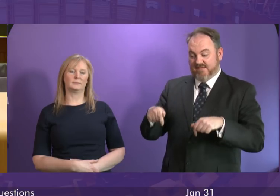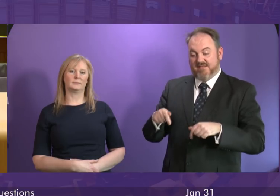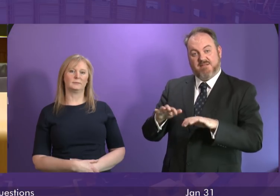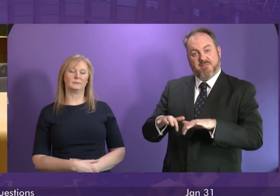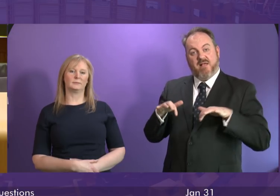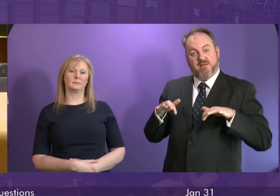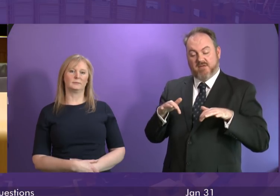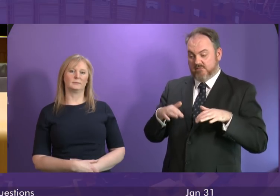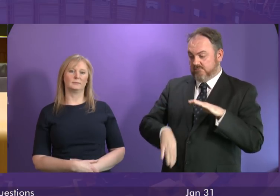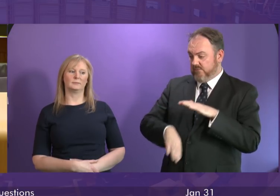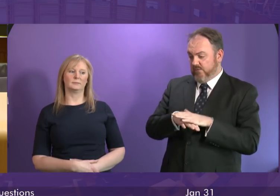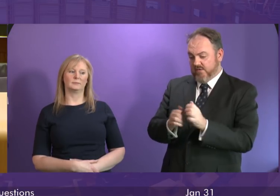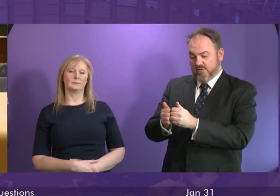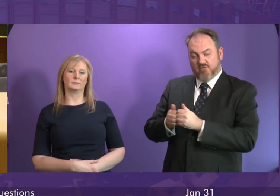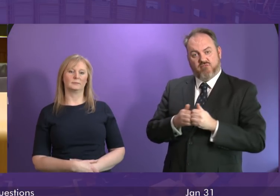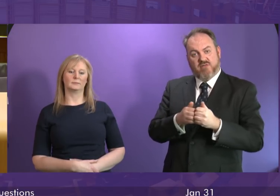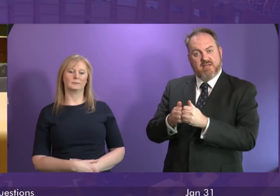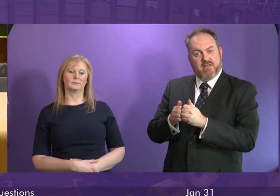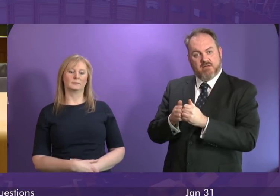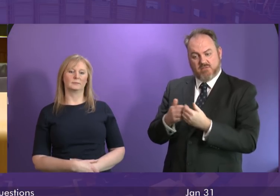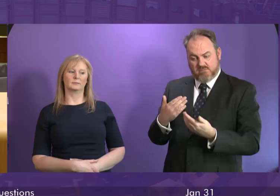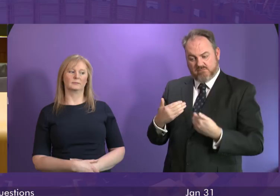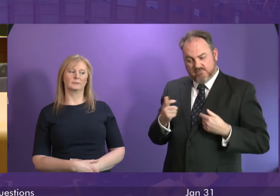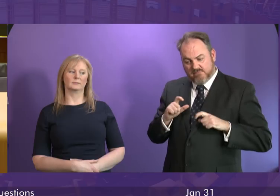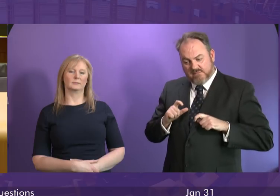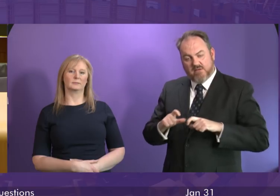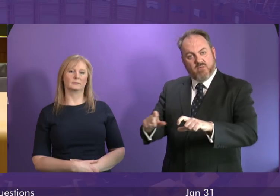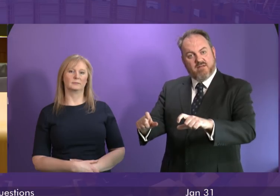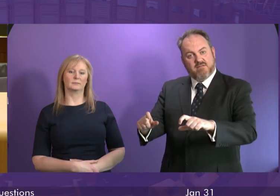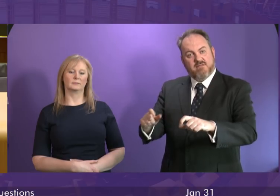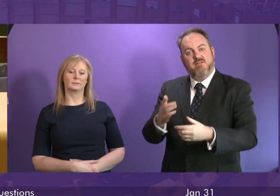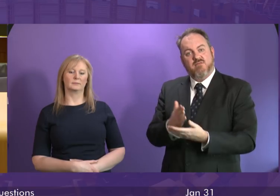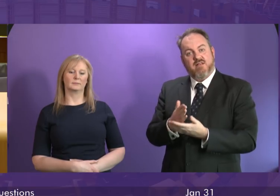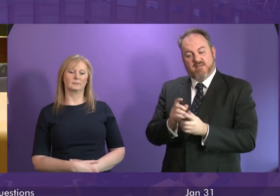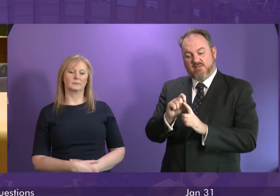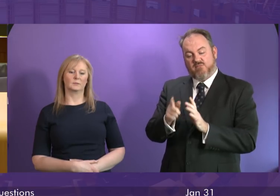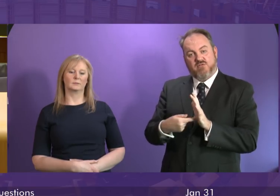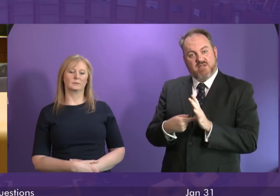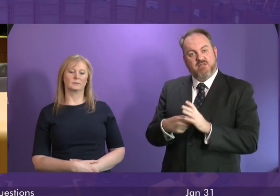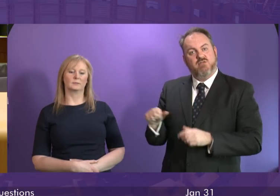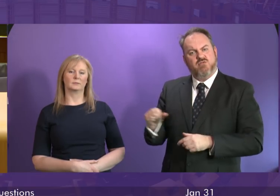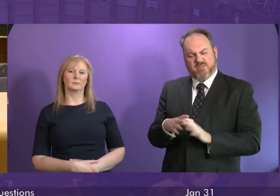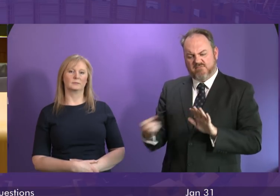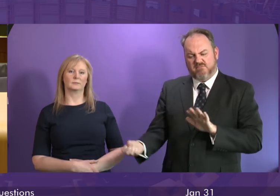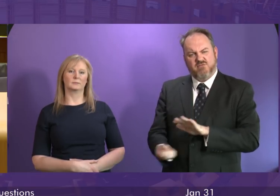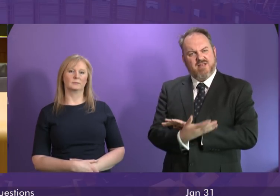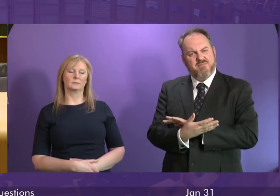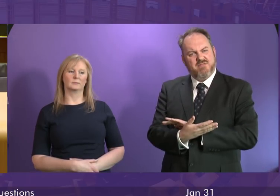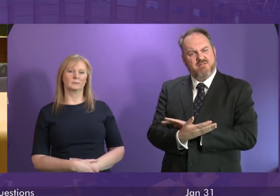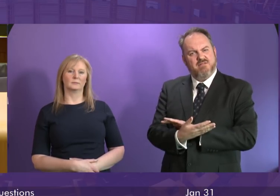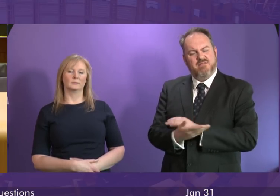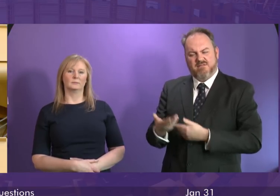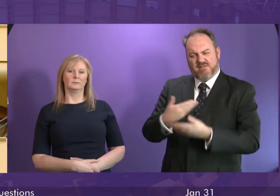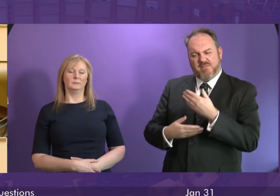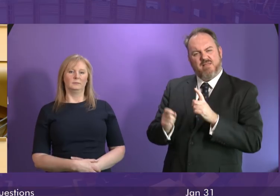unanimously forward has now announced his decision that this project should be scrapped can a presiding